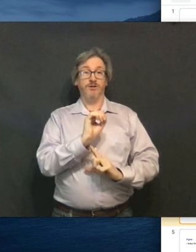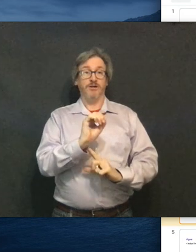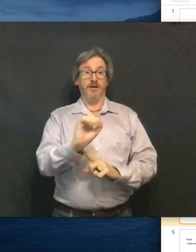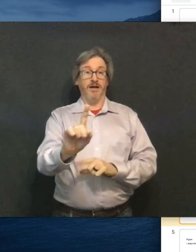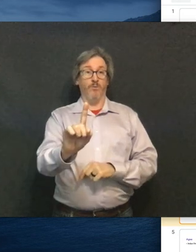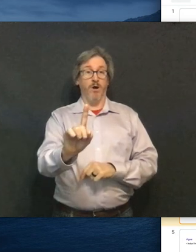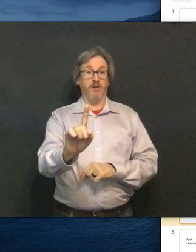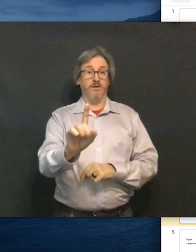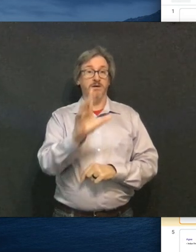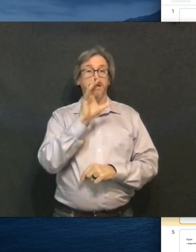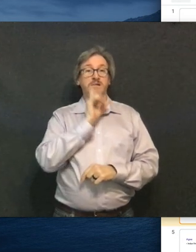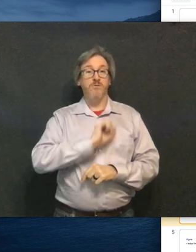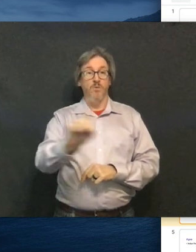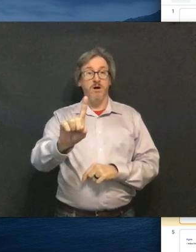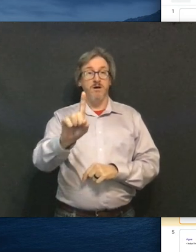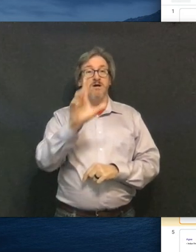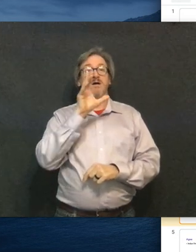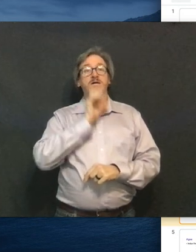and one.